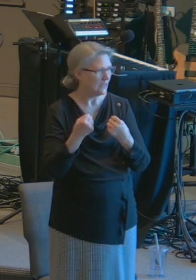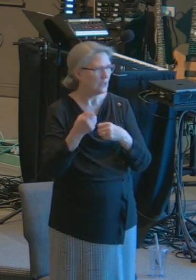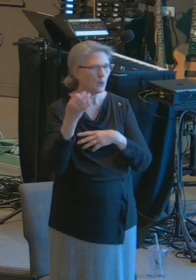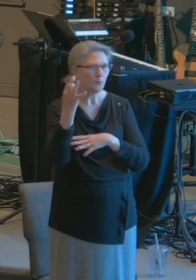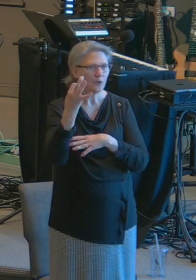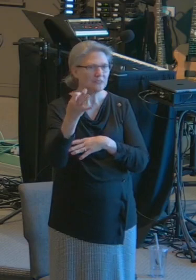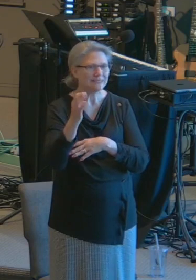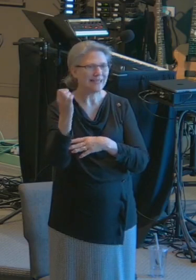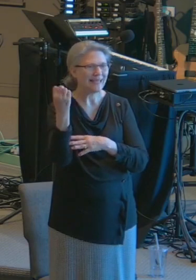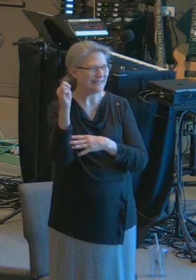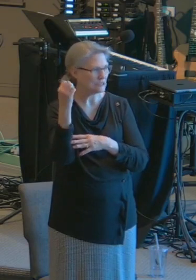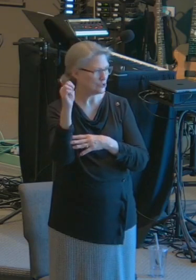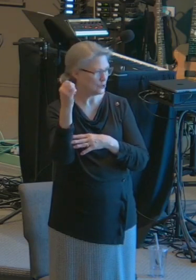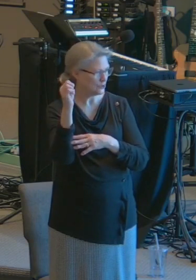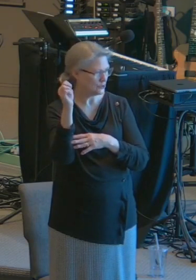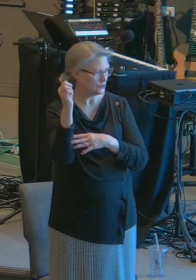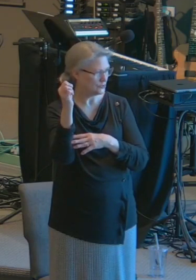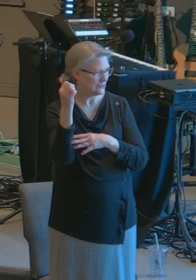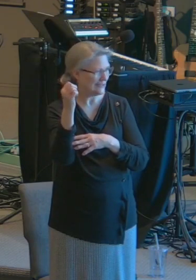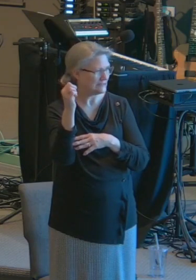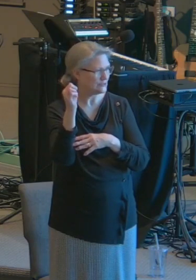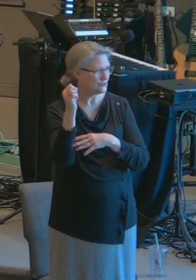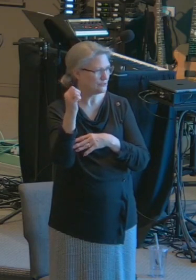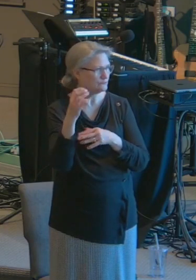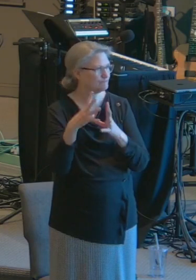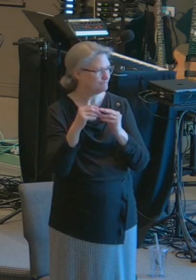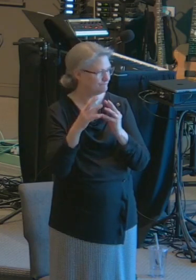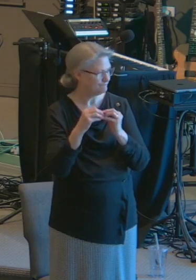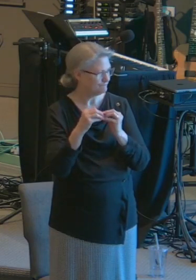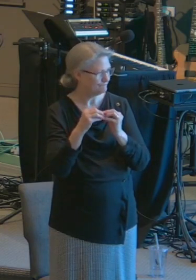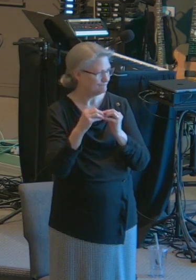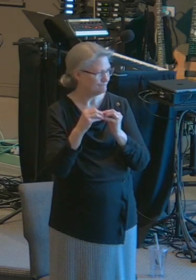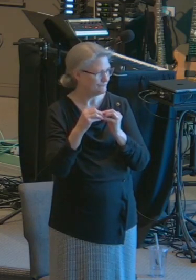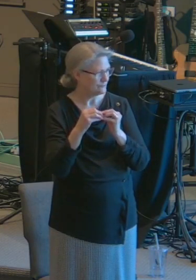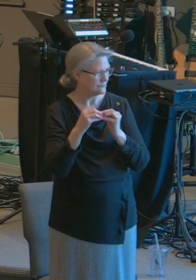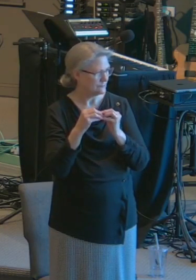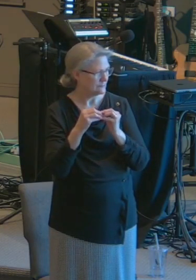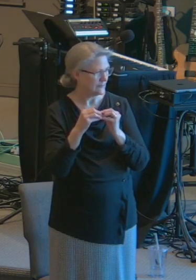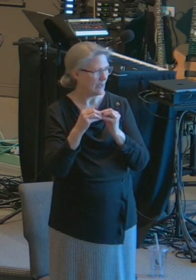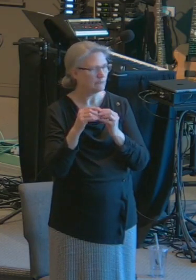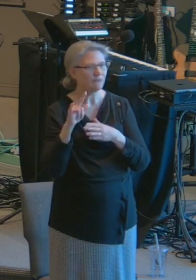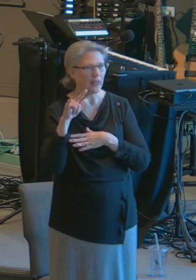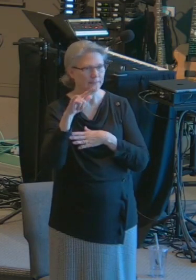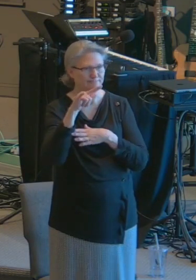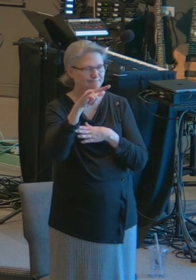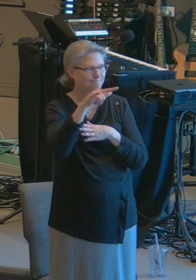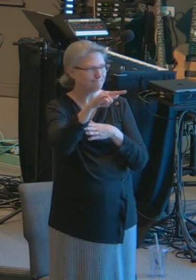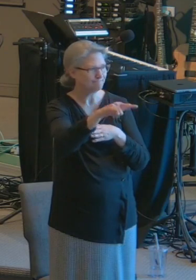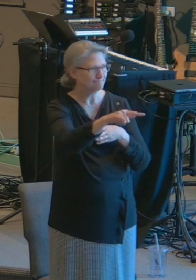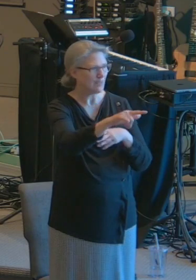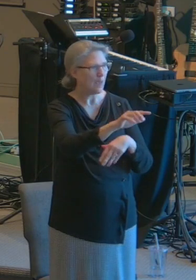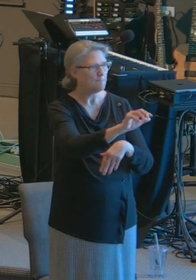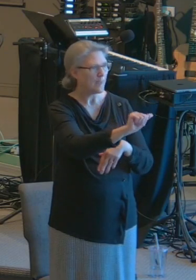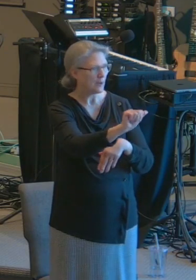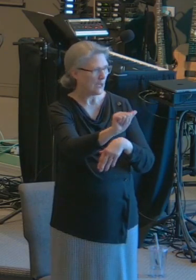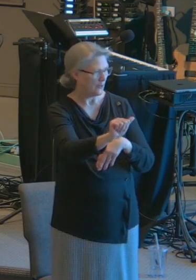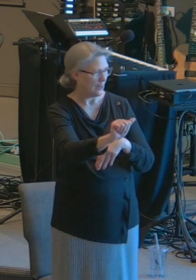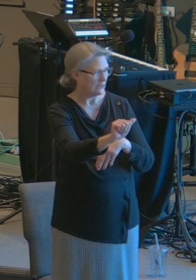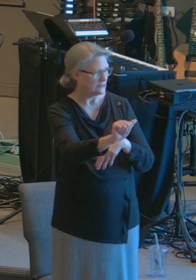Easter services for one of our churches. I was on an American Airlines flight.